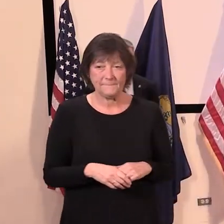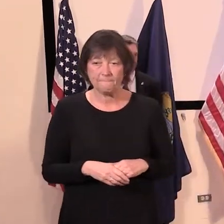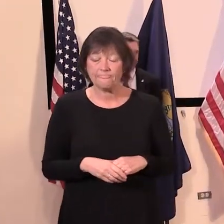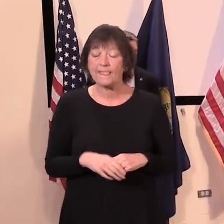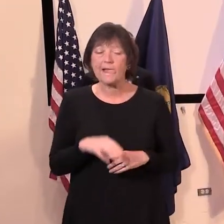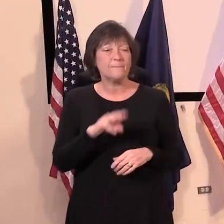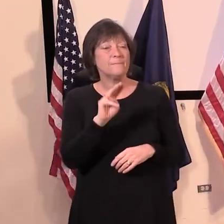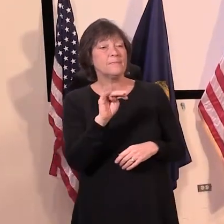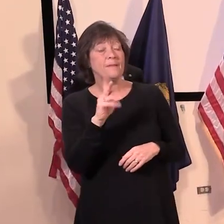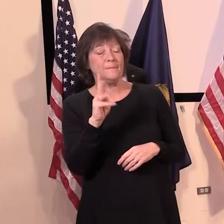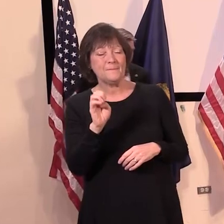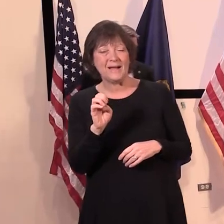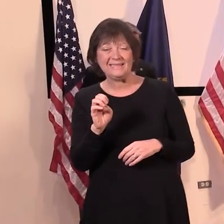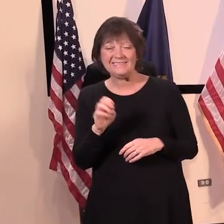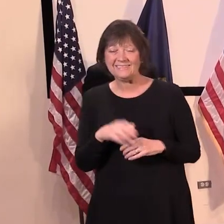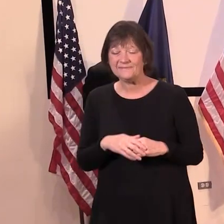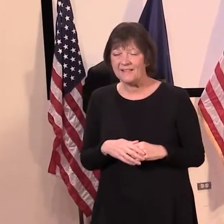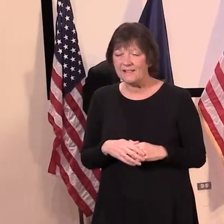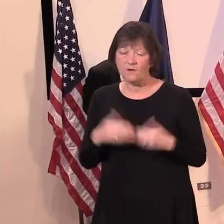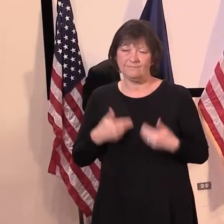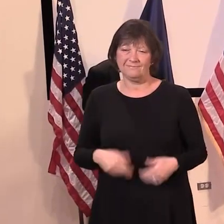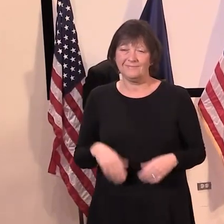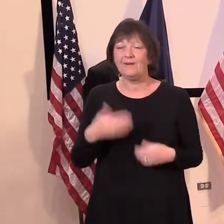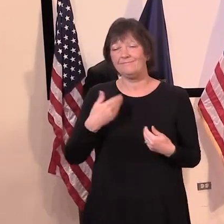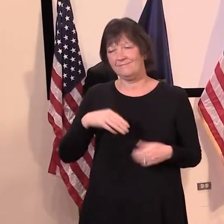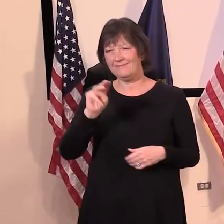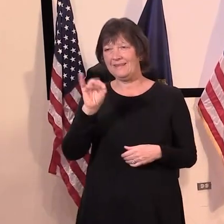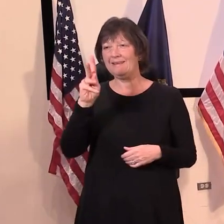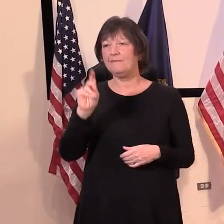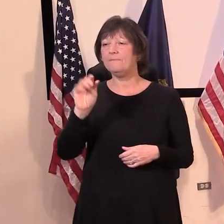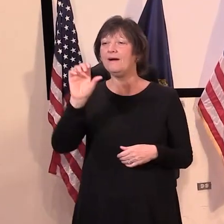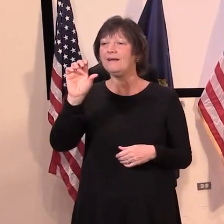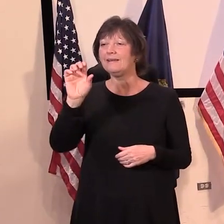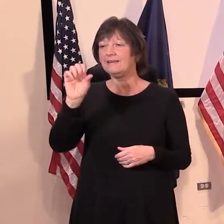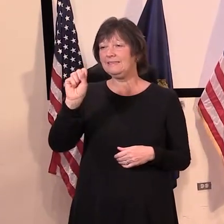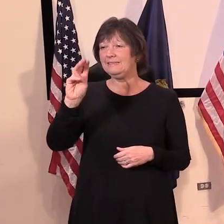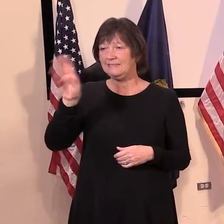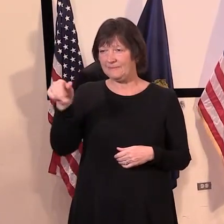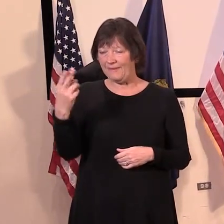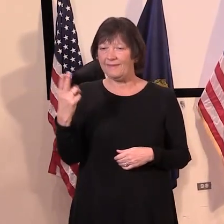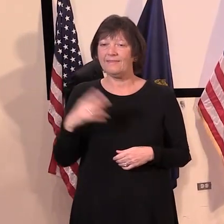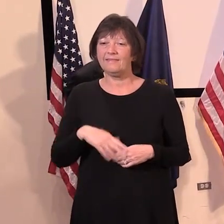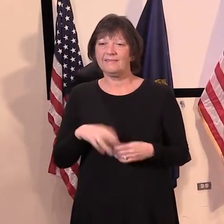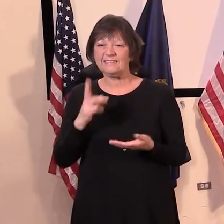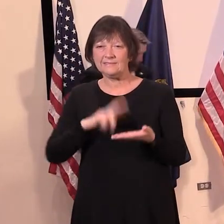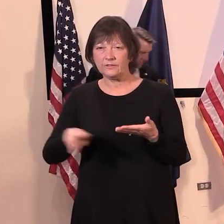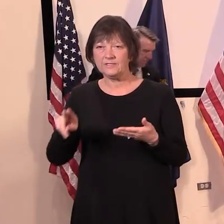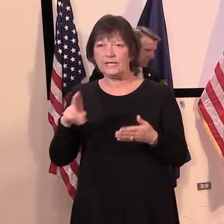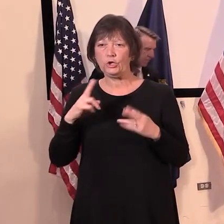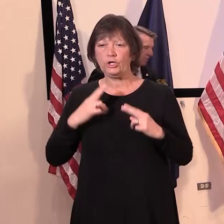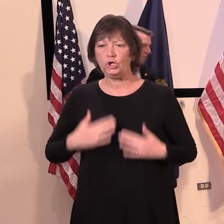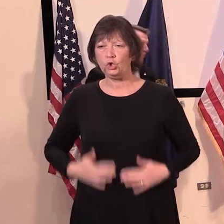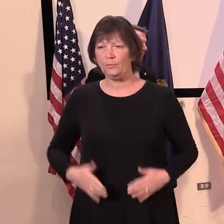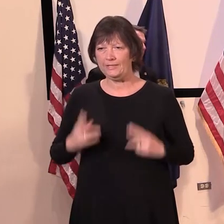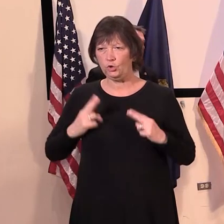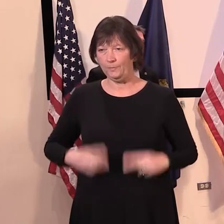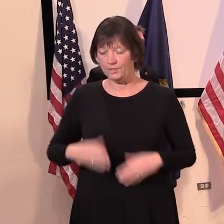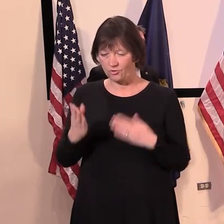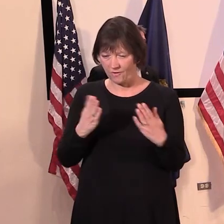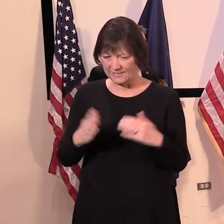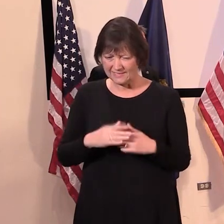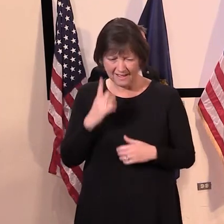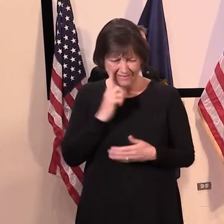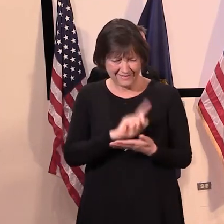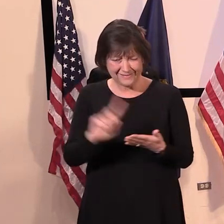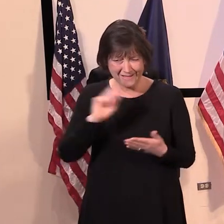Mike, I think this, Mike Smith, Secretary of Human Services. I think you brought this, uh, issue up about a week ago and we've been